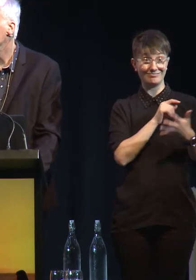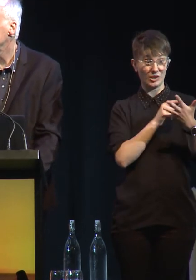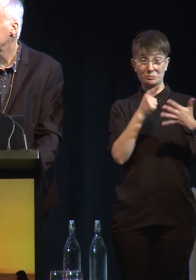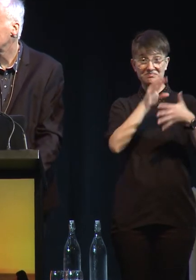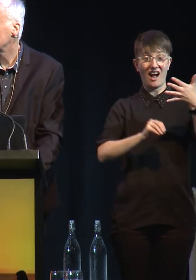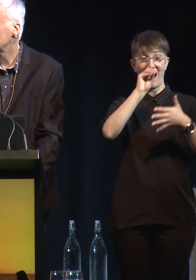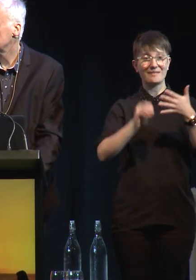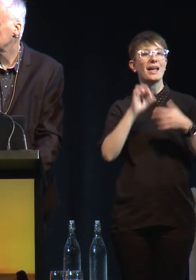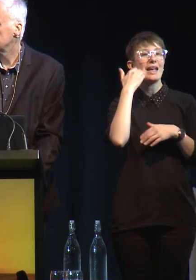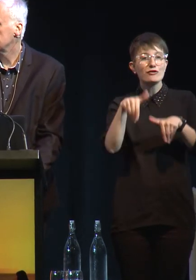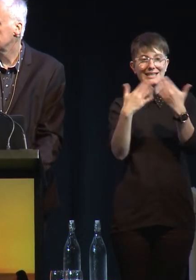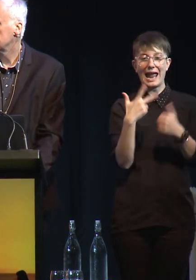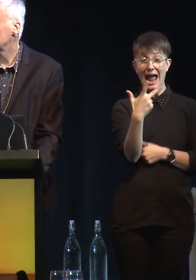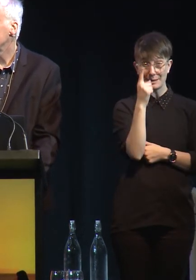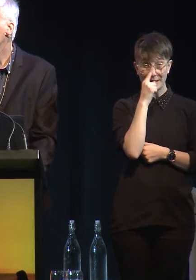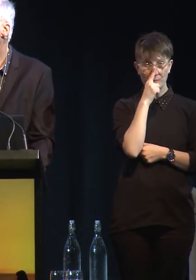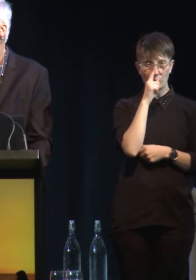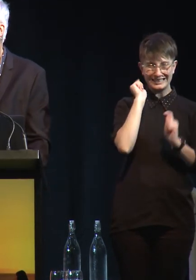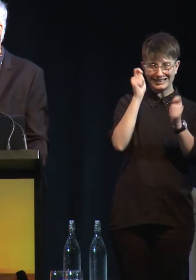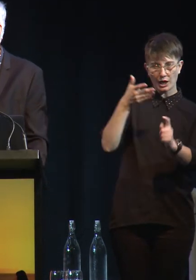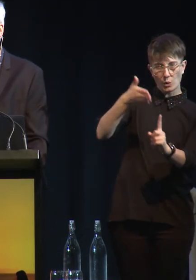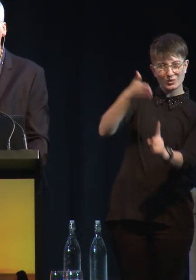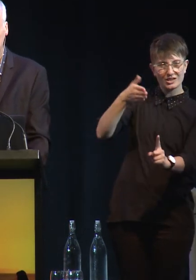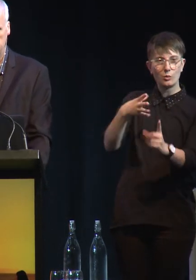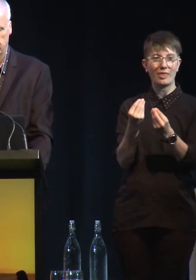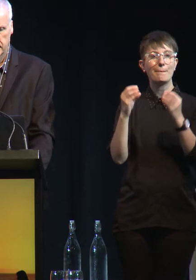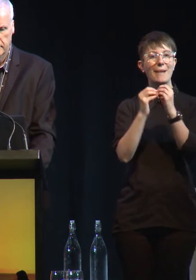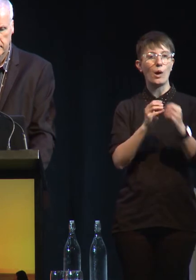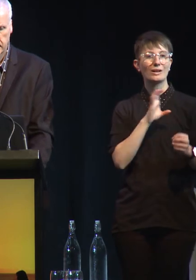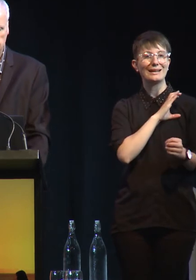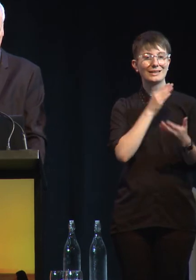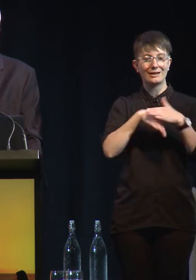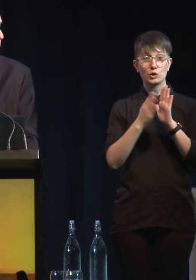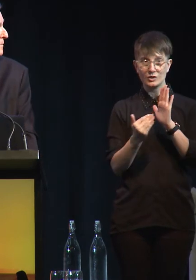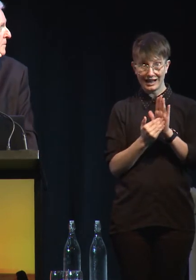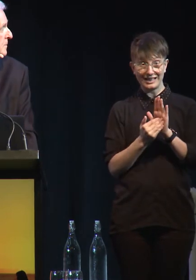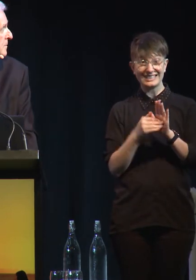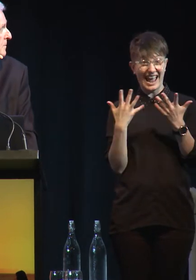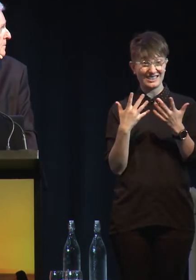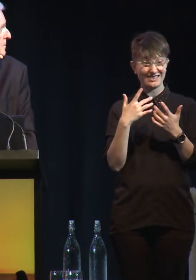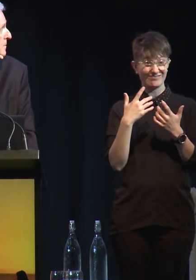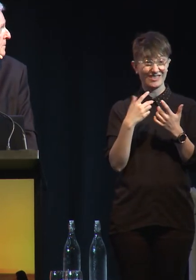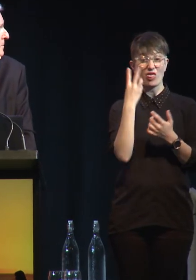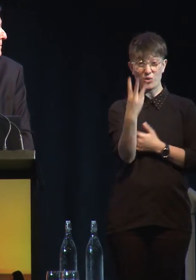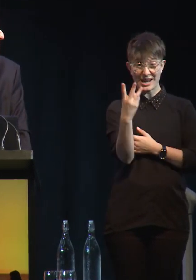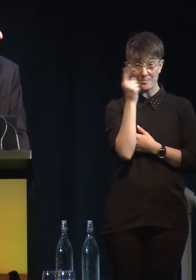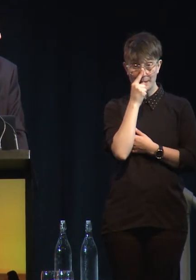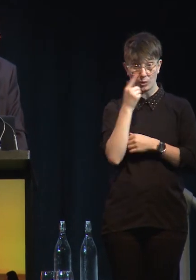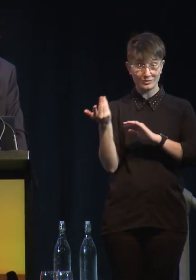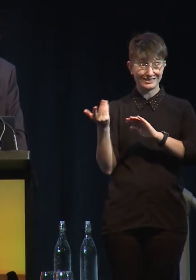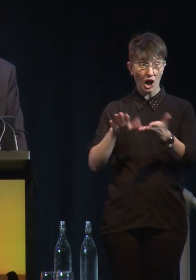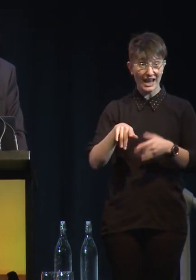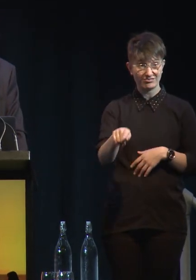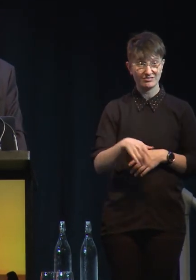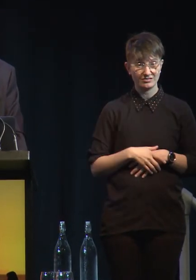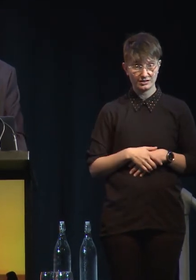with bowel cancer in New Zealand, and three of those people die. Now, there's good news, though, because by eating a